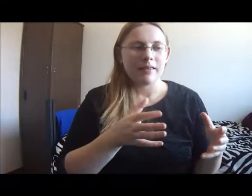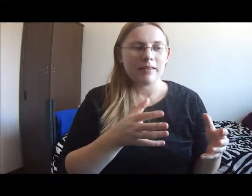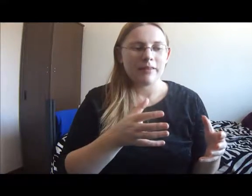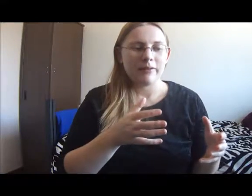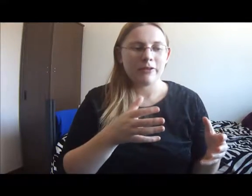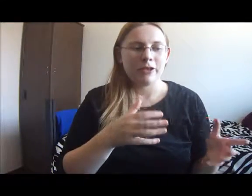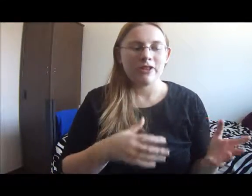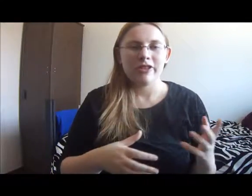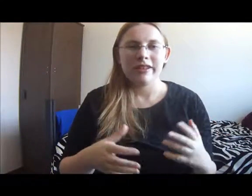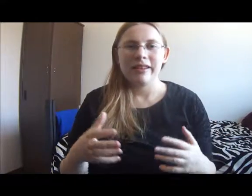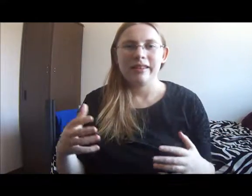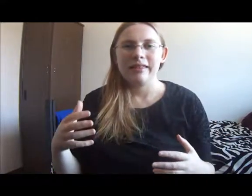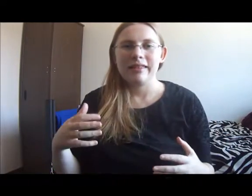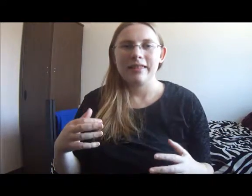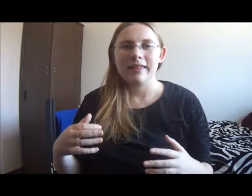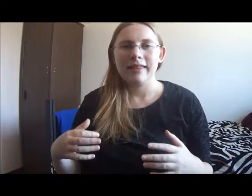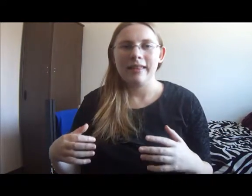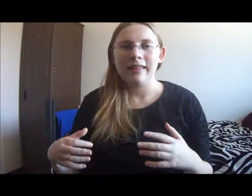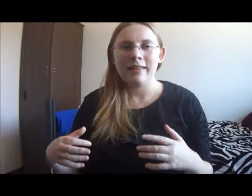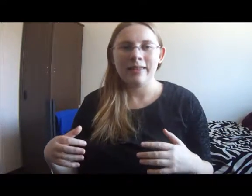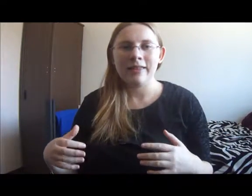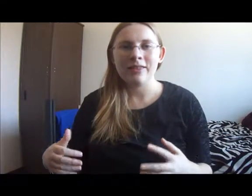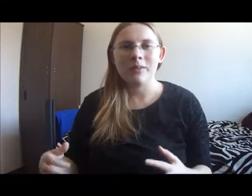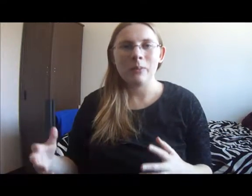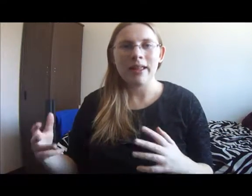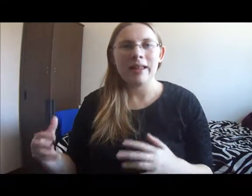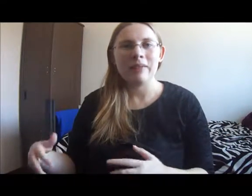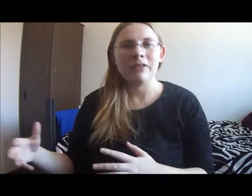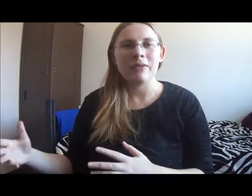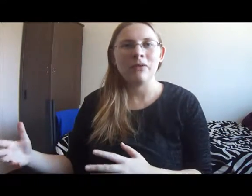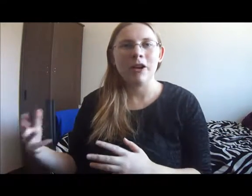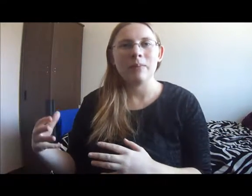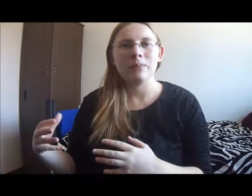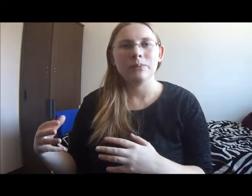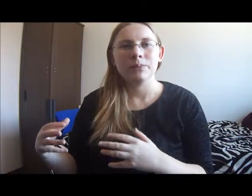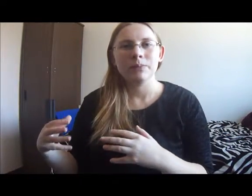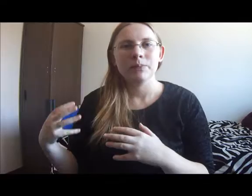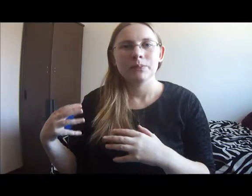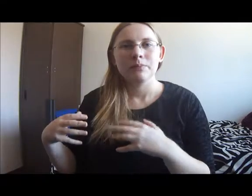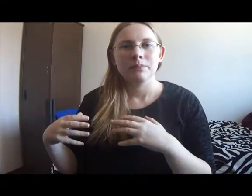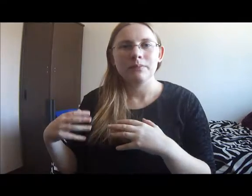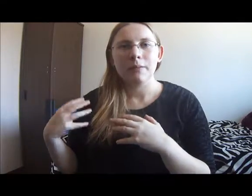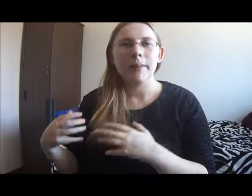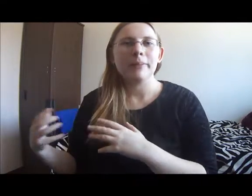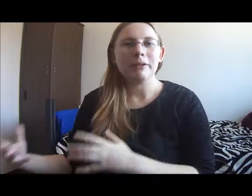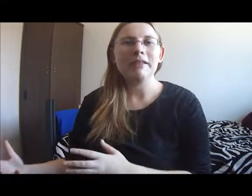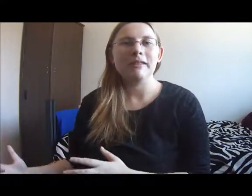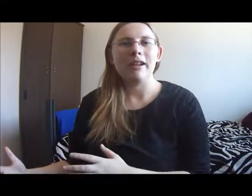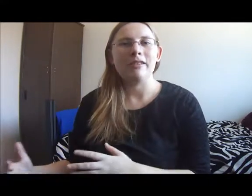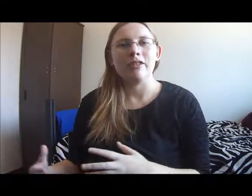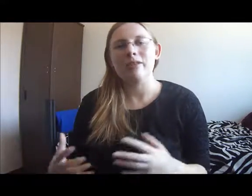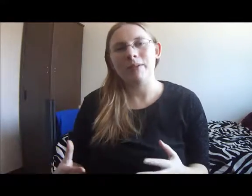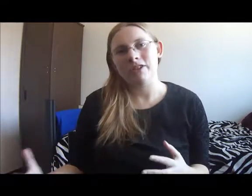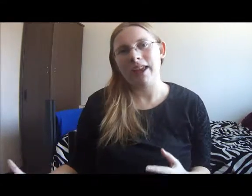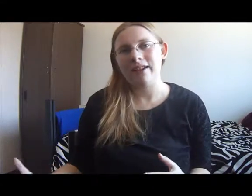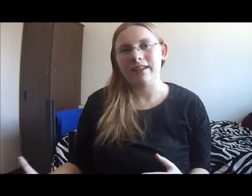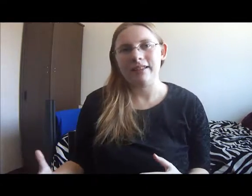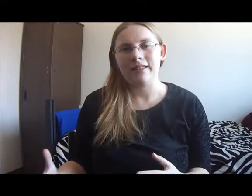But Crutcher needs these little waves from the people he's lost just as much as Harry does.